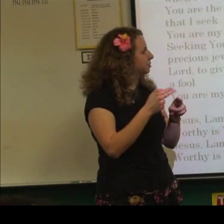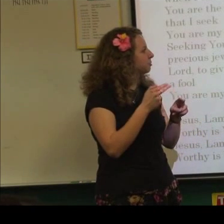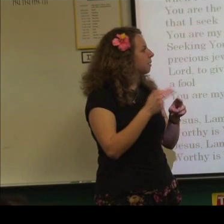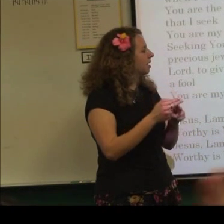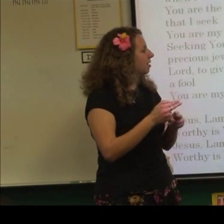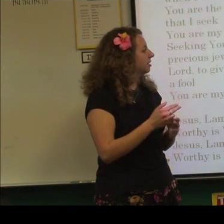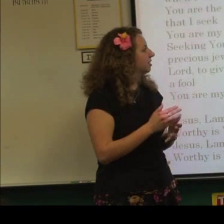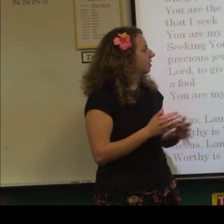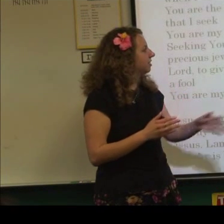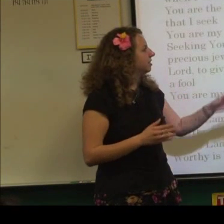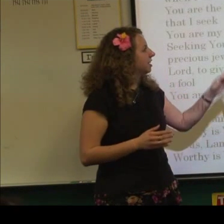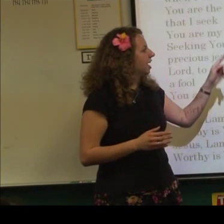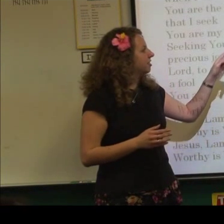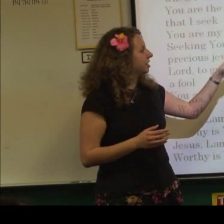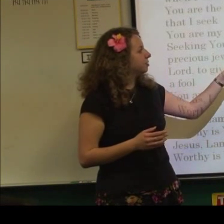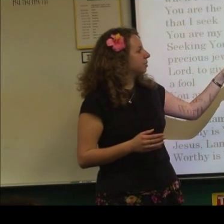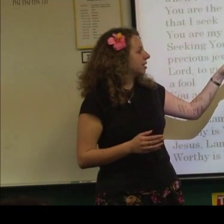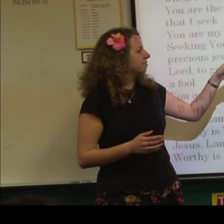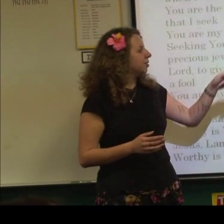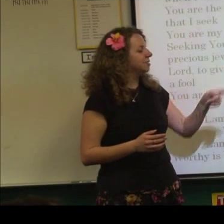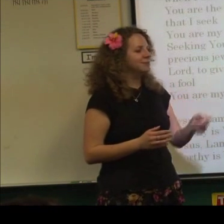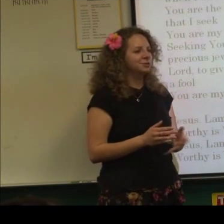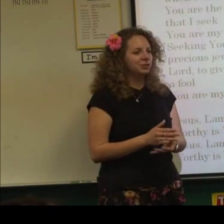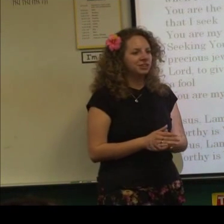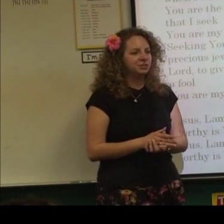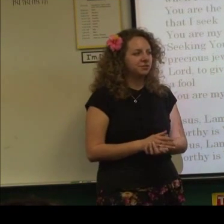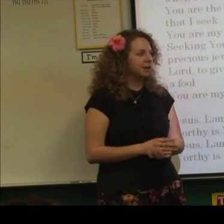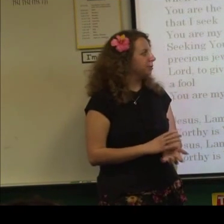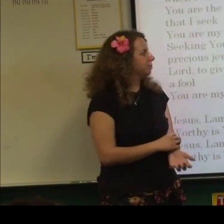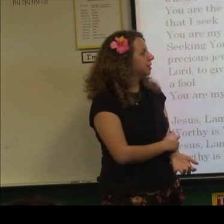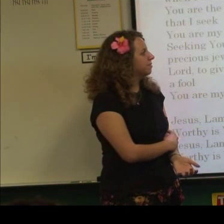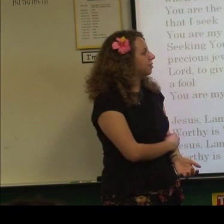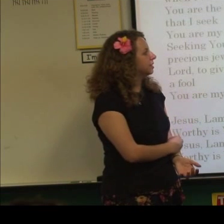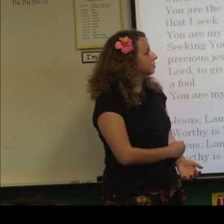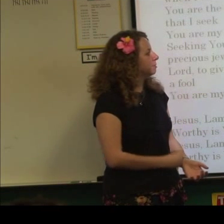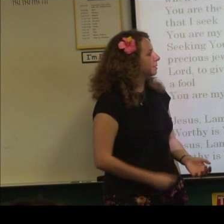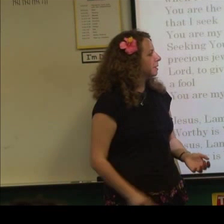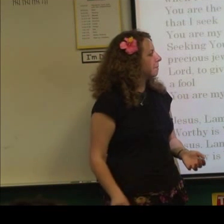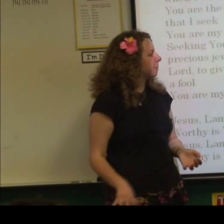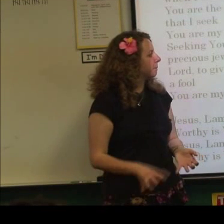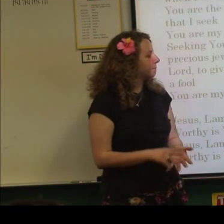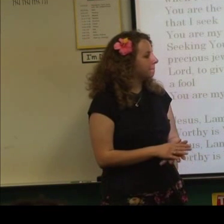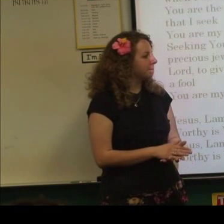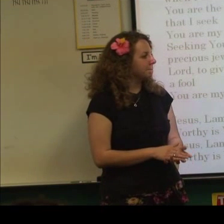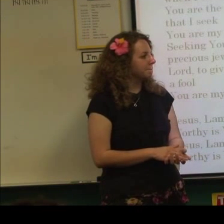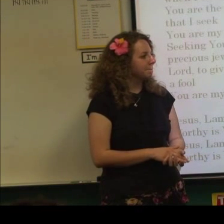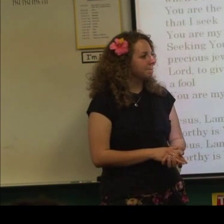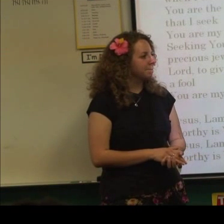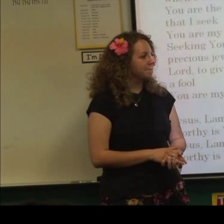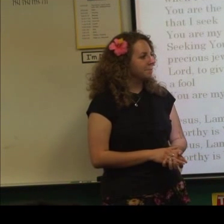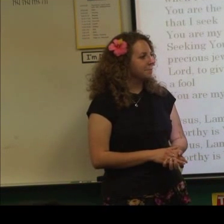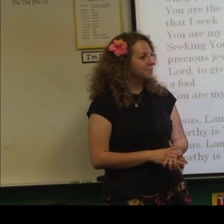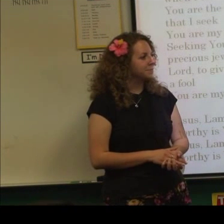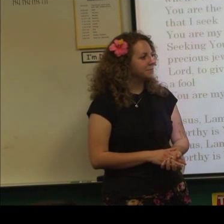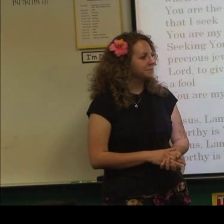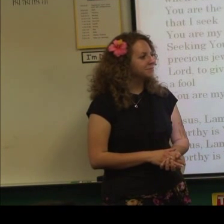You're my all in all. And then when I fall down. What did you guys do for that one? When I fall down, you pick me up. I put when I was defeated,